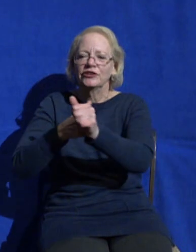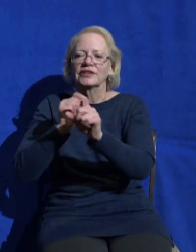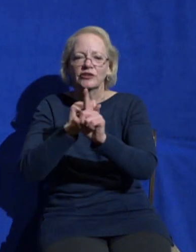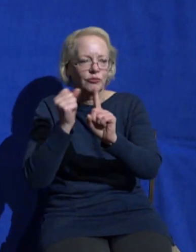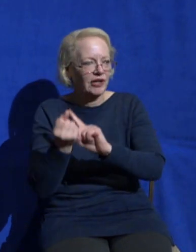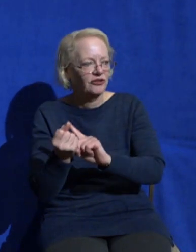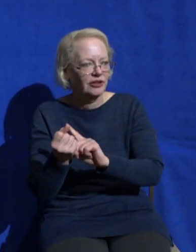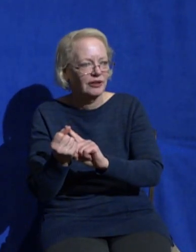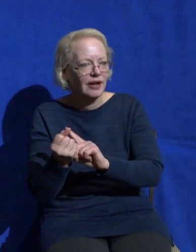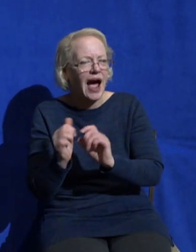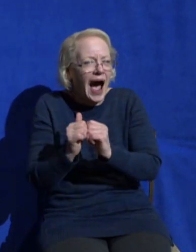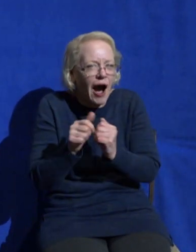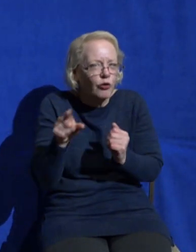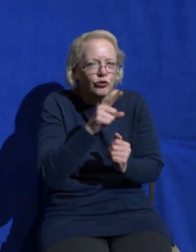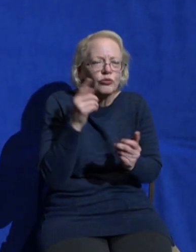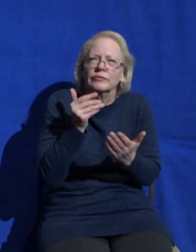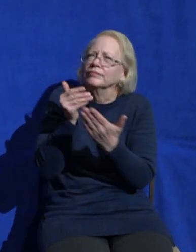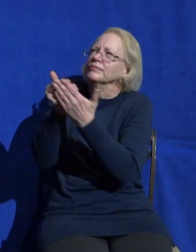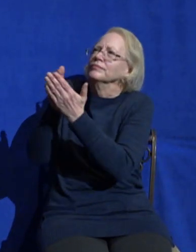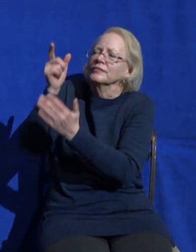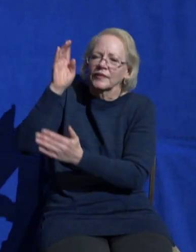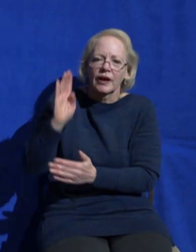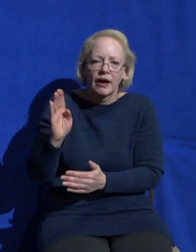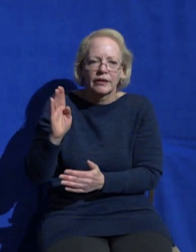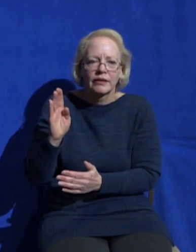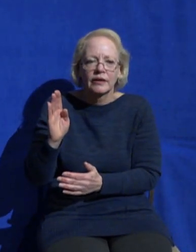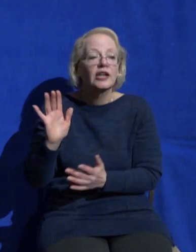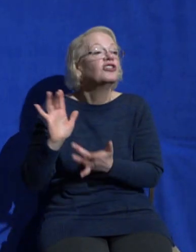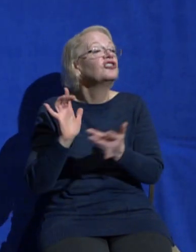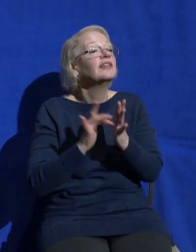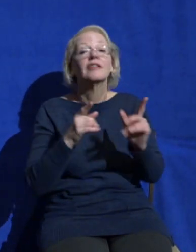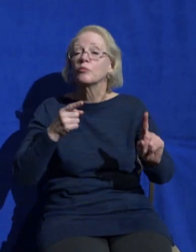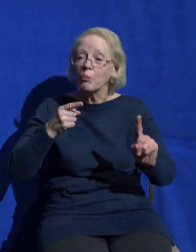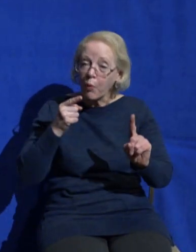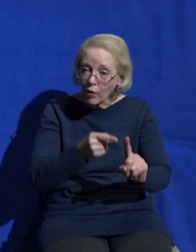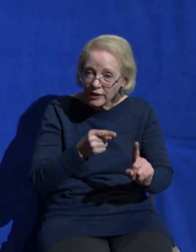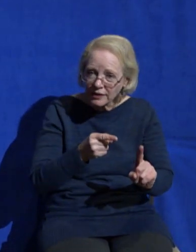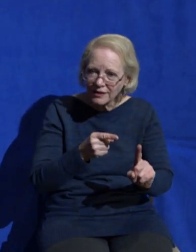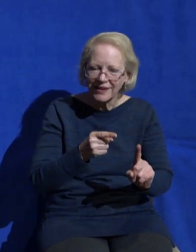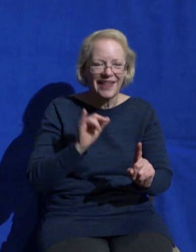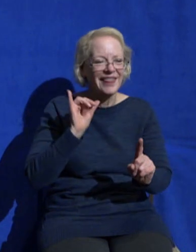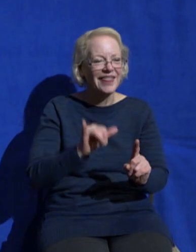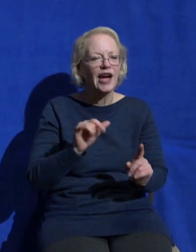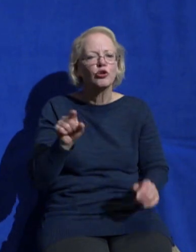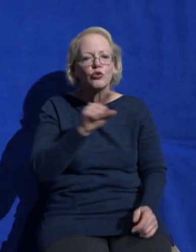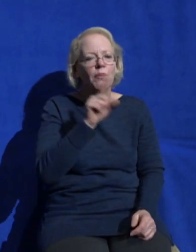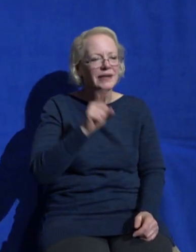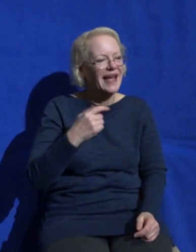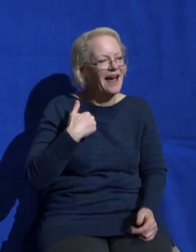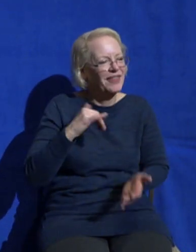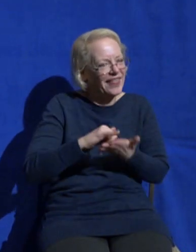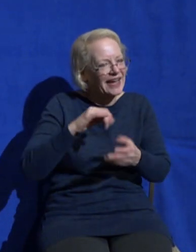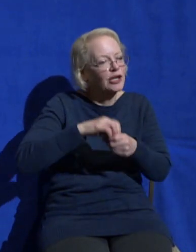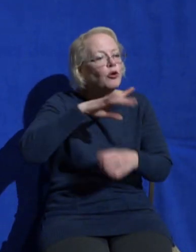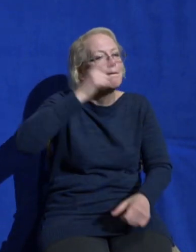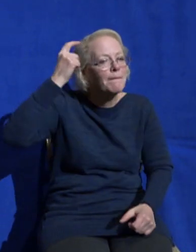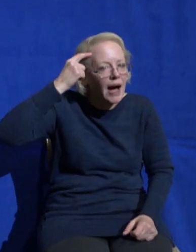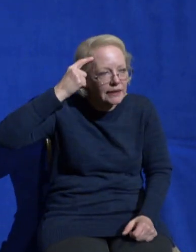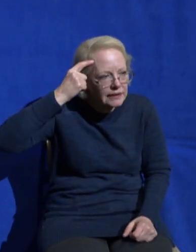become a non-negotiable conviction for you the thing you need more than anything is intimacy with God so you may not be able to